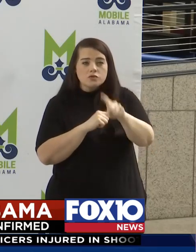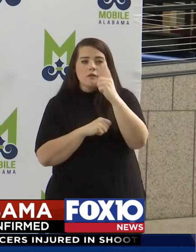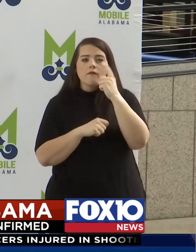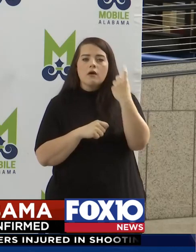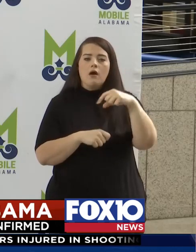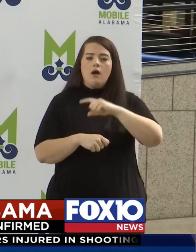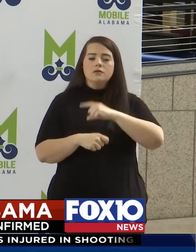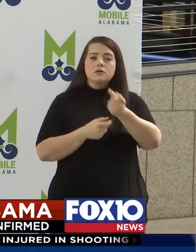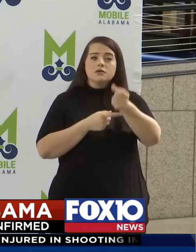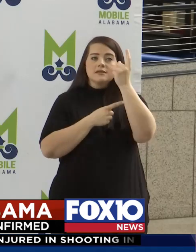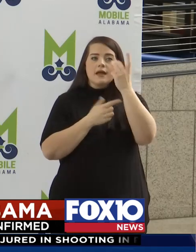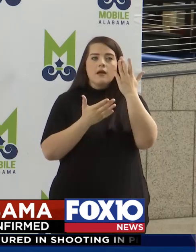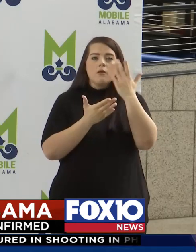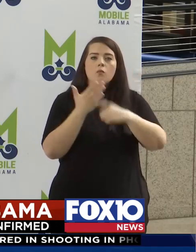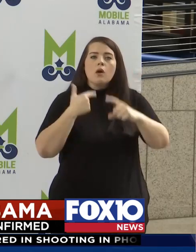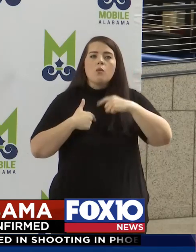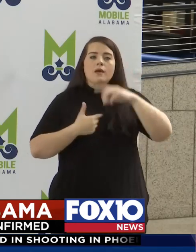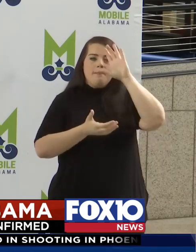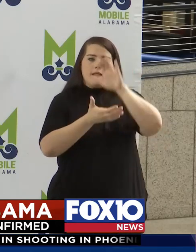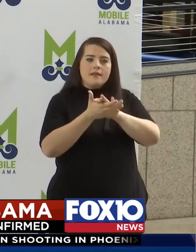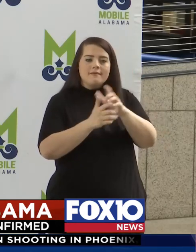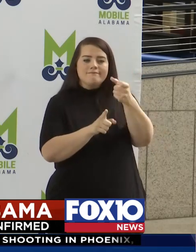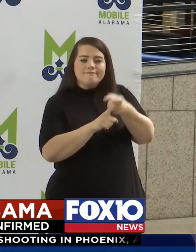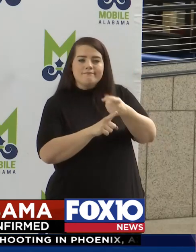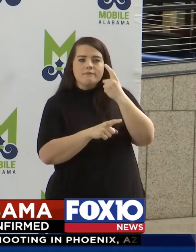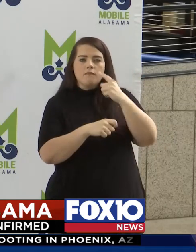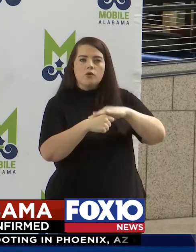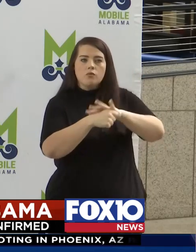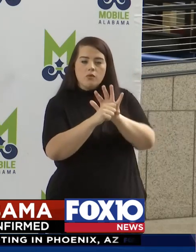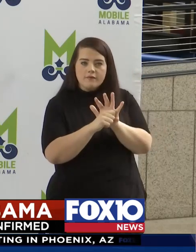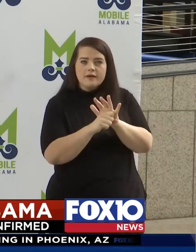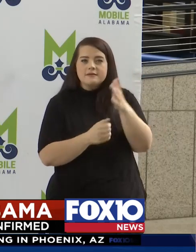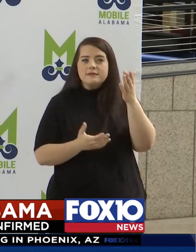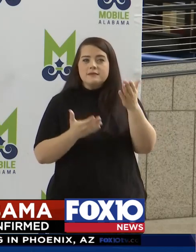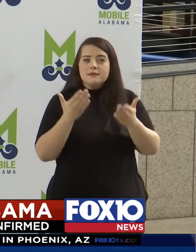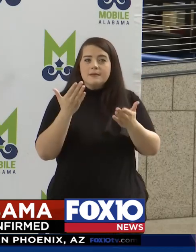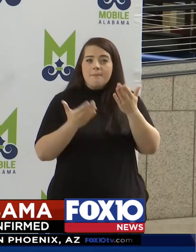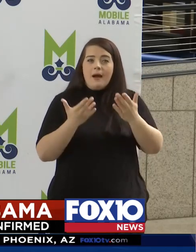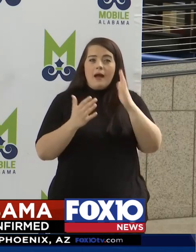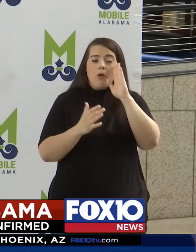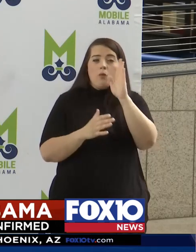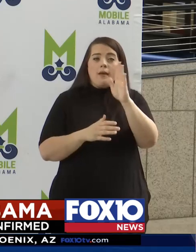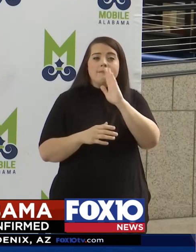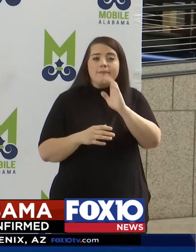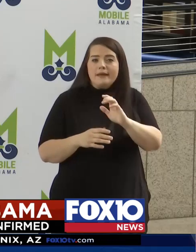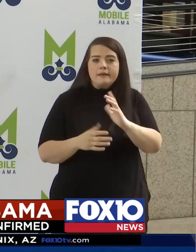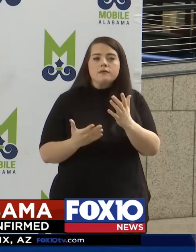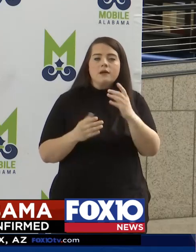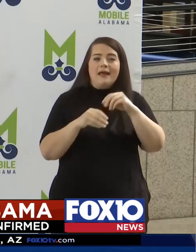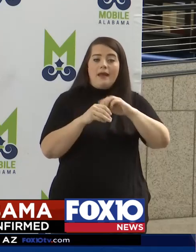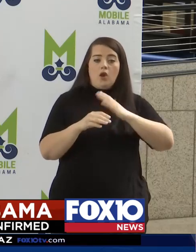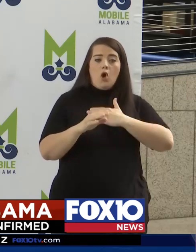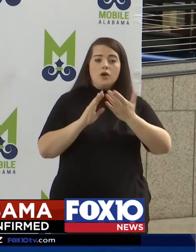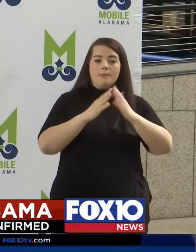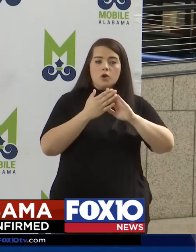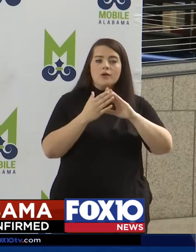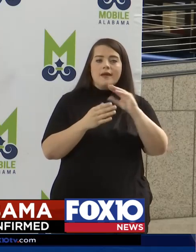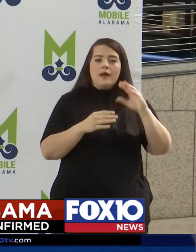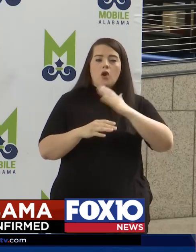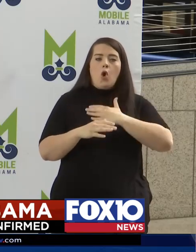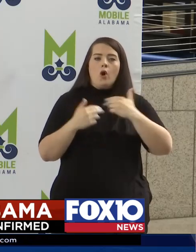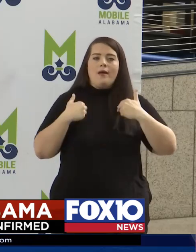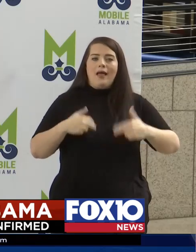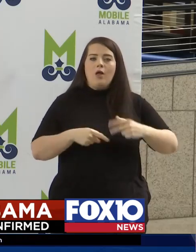understand what we believe the impact of coronavirus might or will be on our community and on our health care